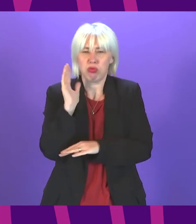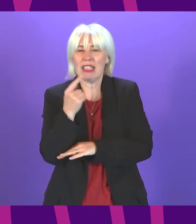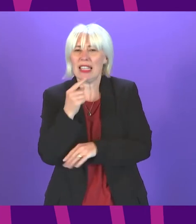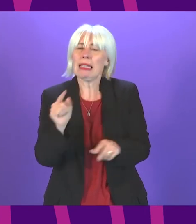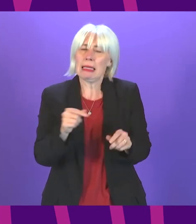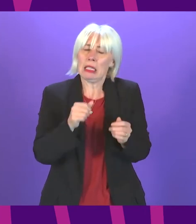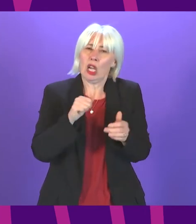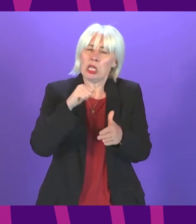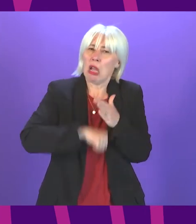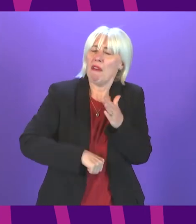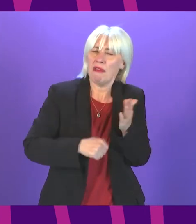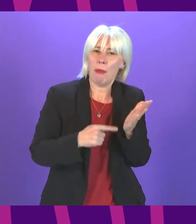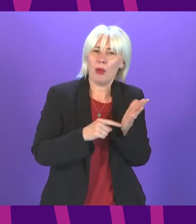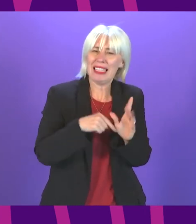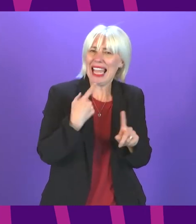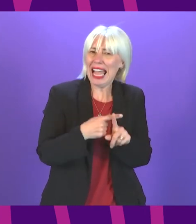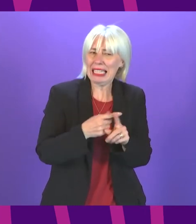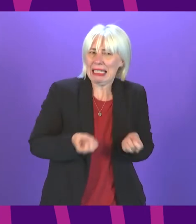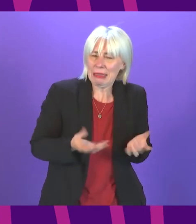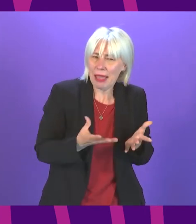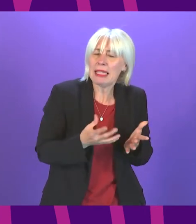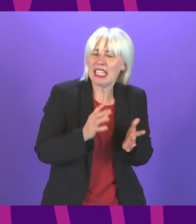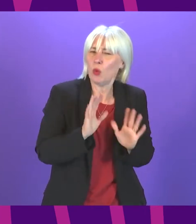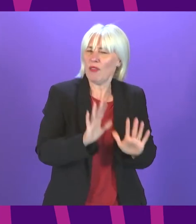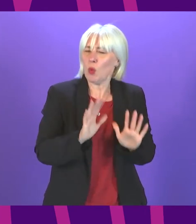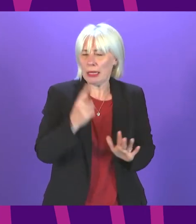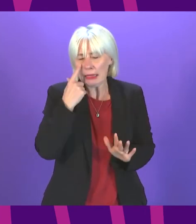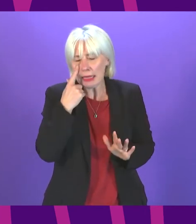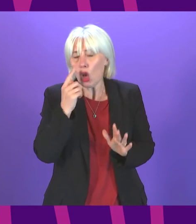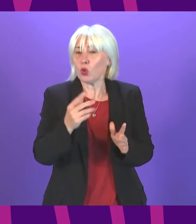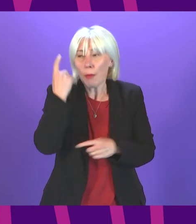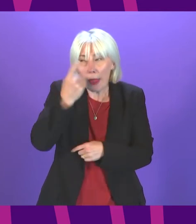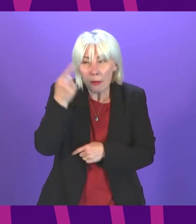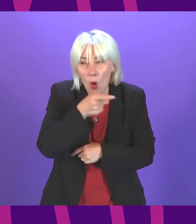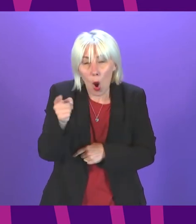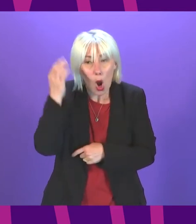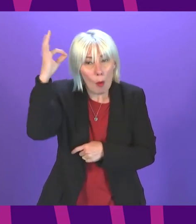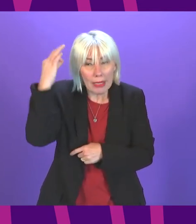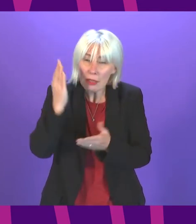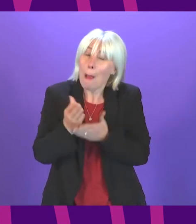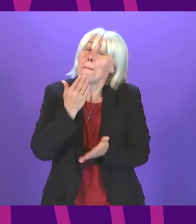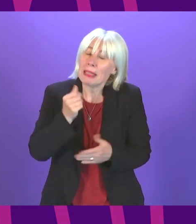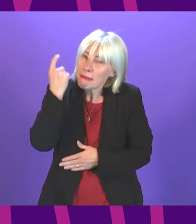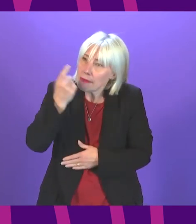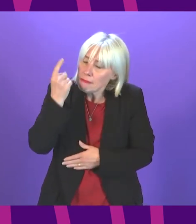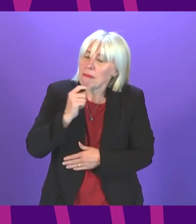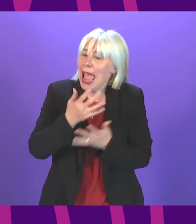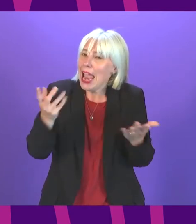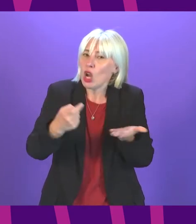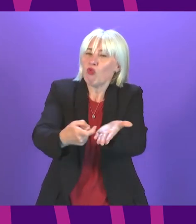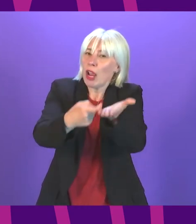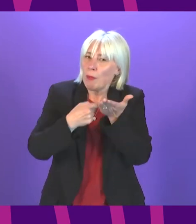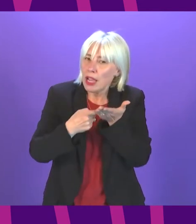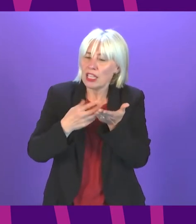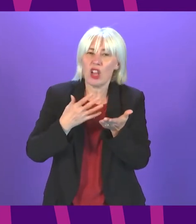and taxation choices await so I would encourage committees to seriously consider bringing recommendations if they're